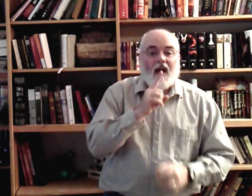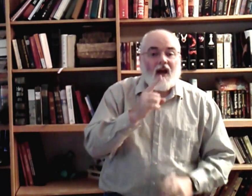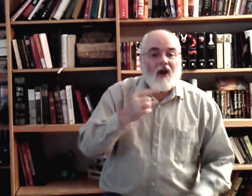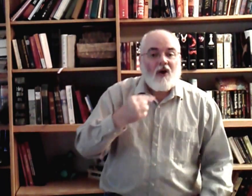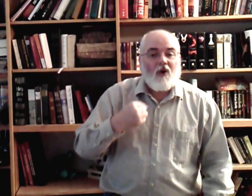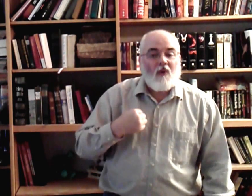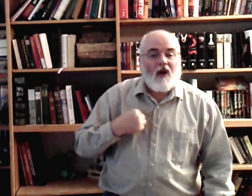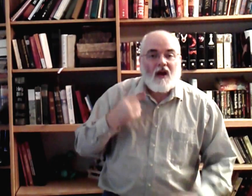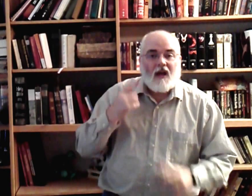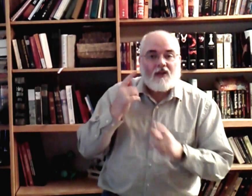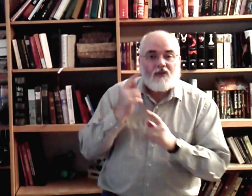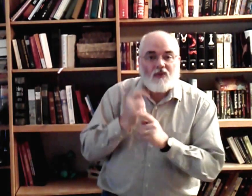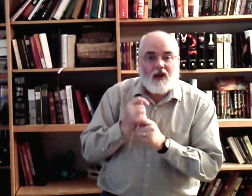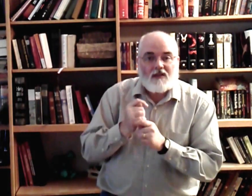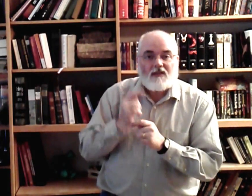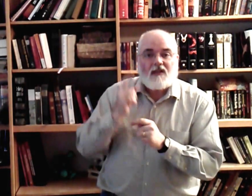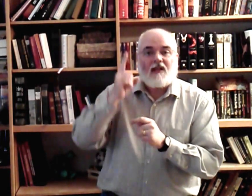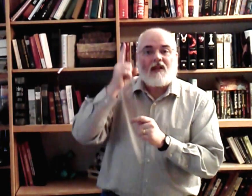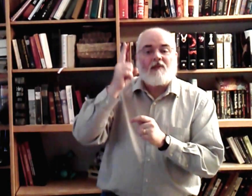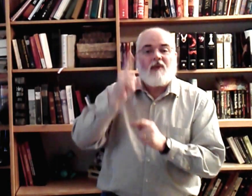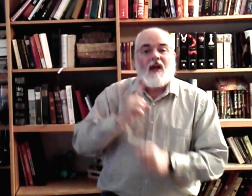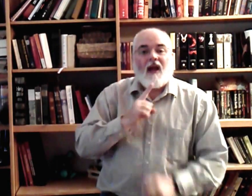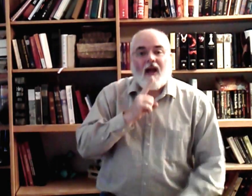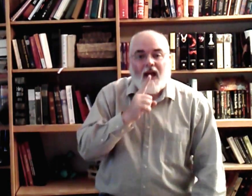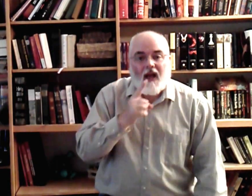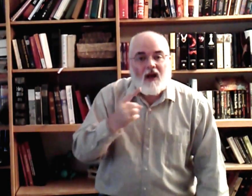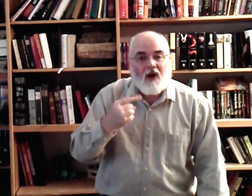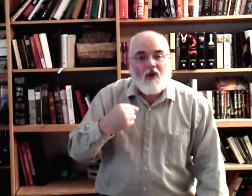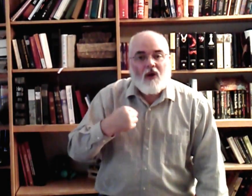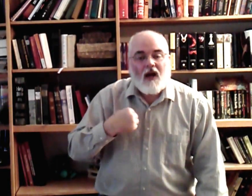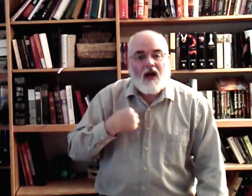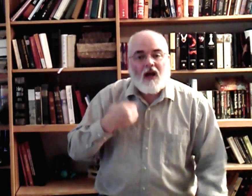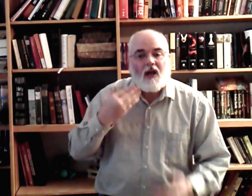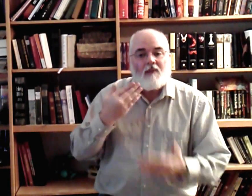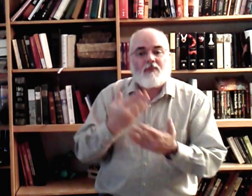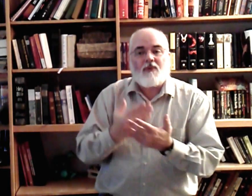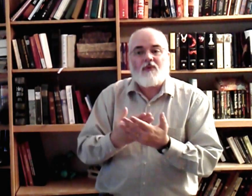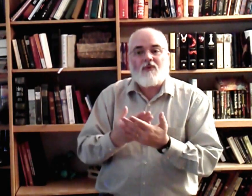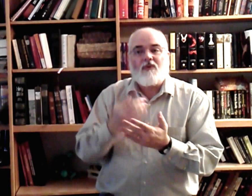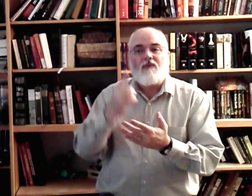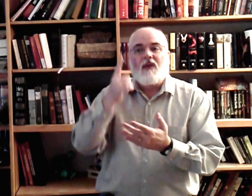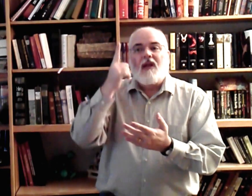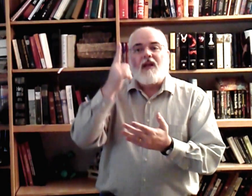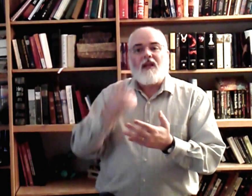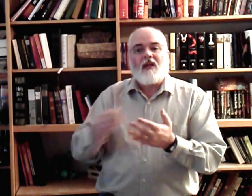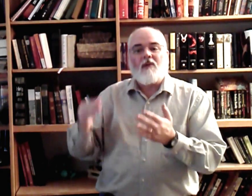Jesus, how I trust Him, how I prove Him